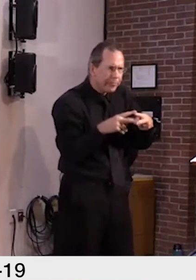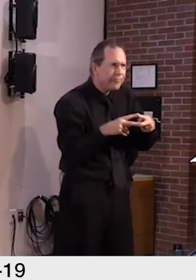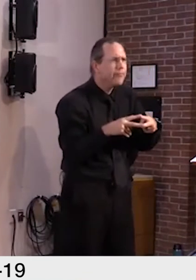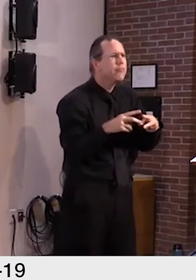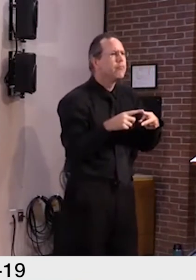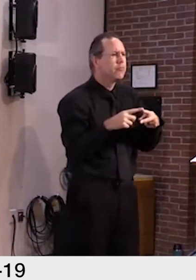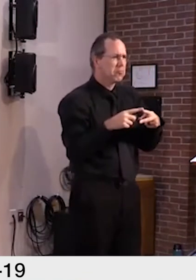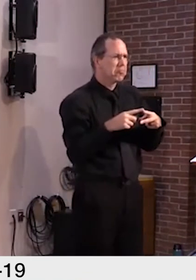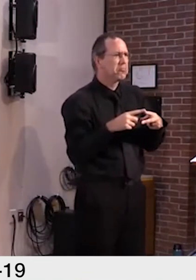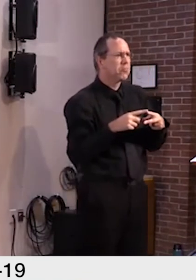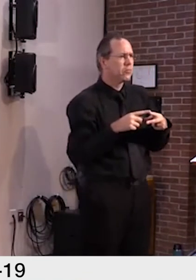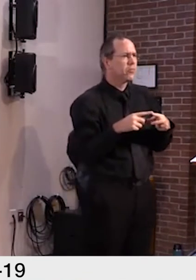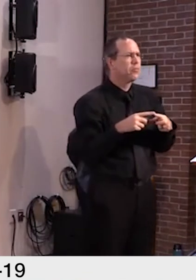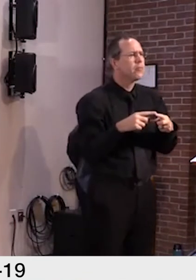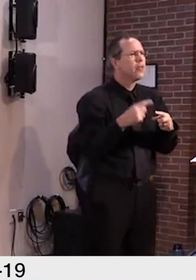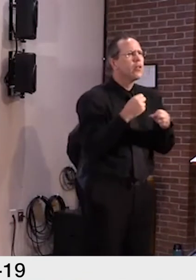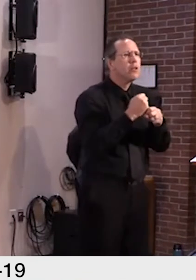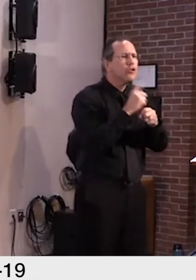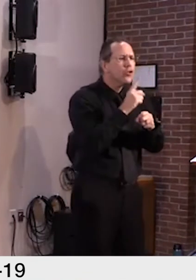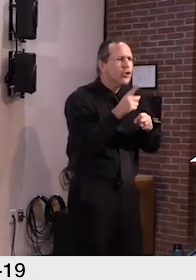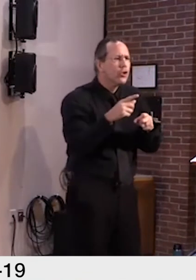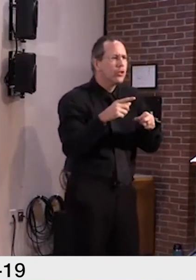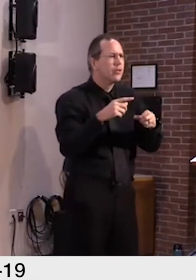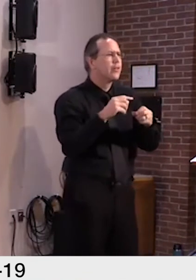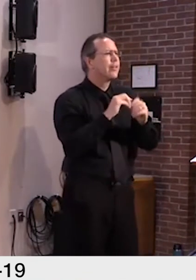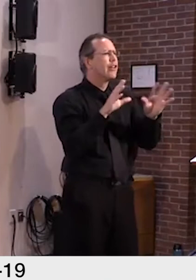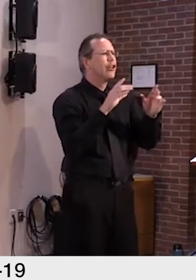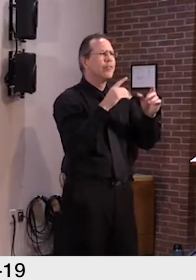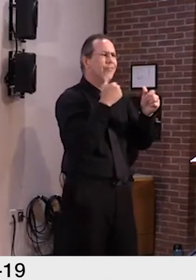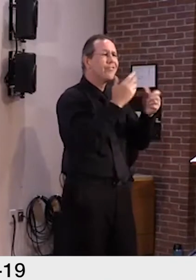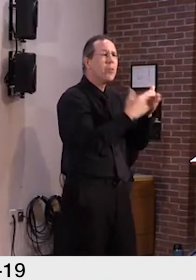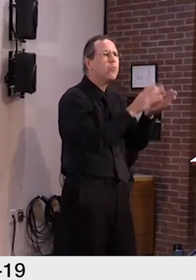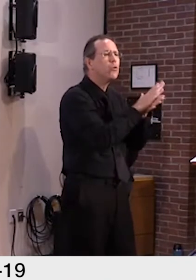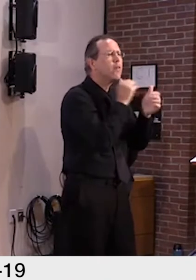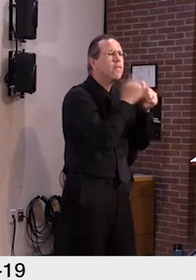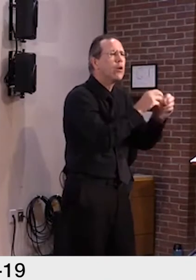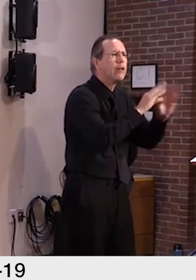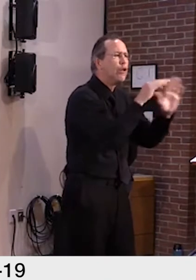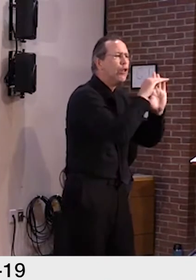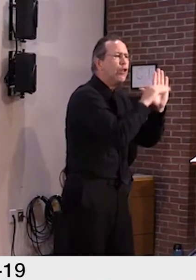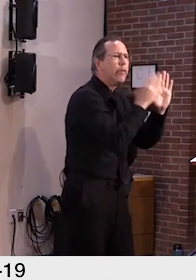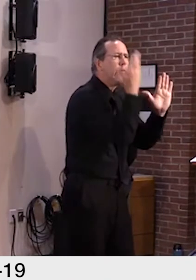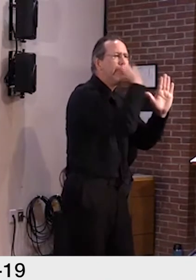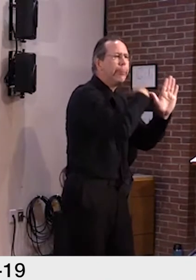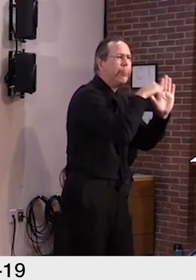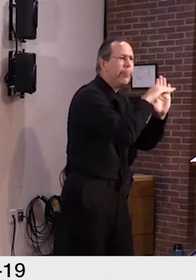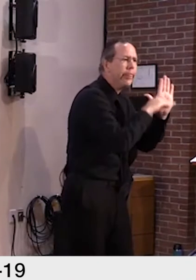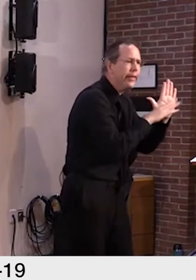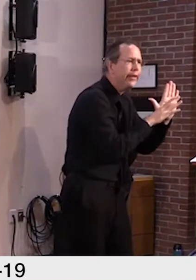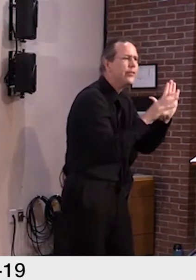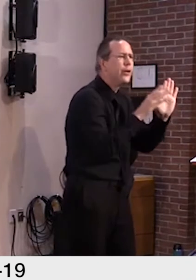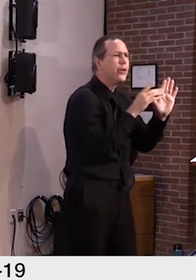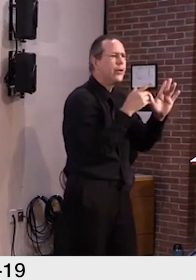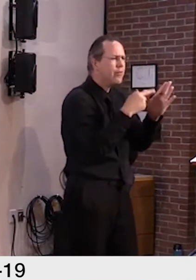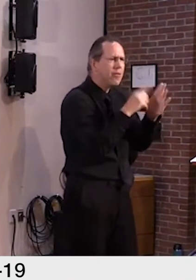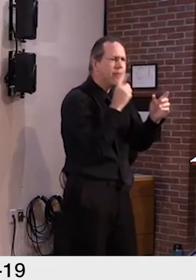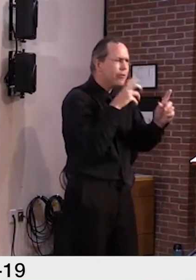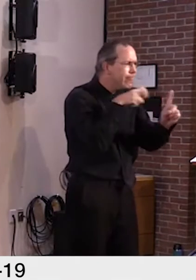contacts so that we can ensure the rapid identification of contacts, particularly close contacts, as soon as possible.